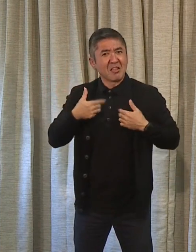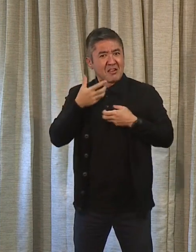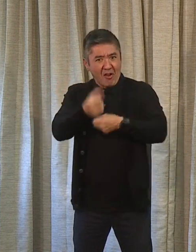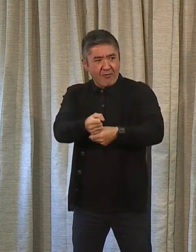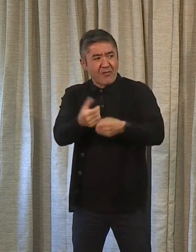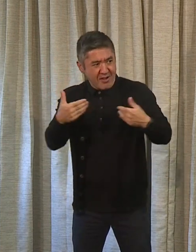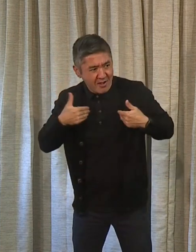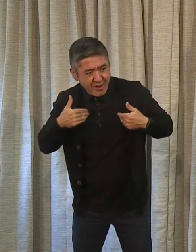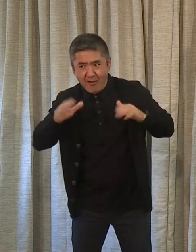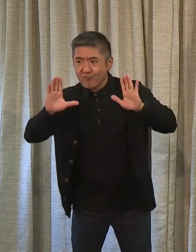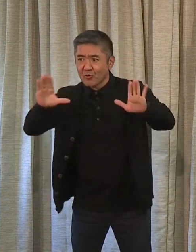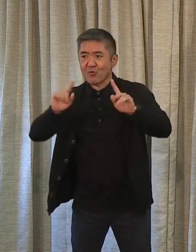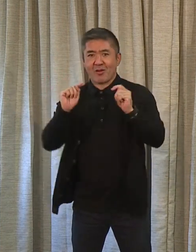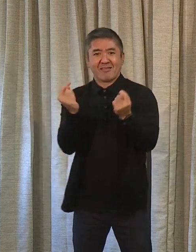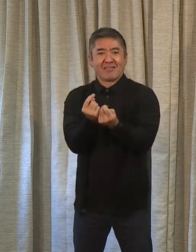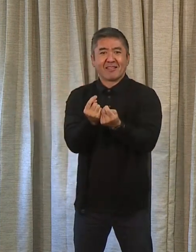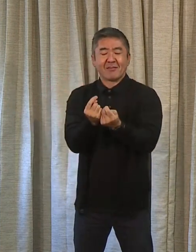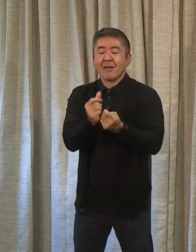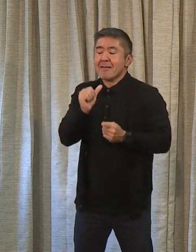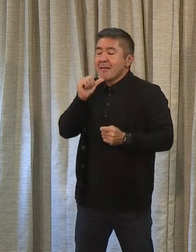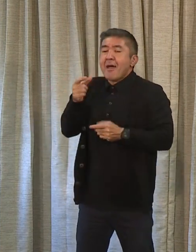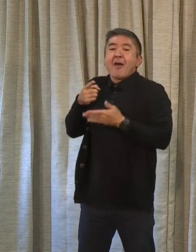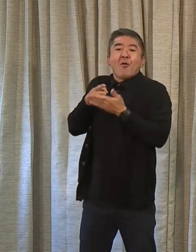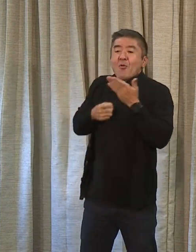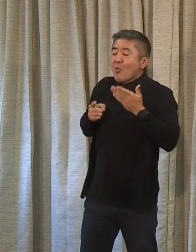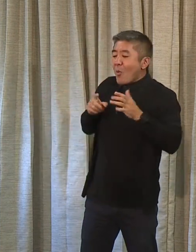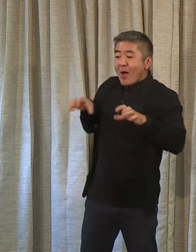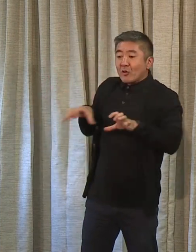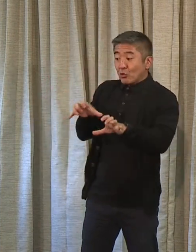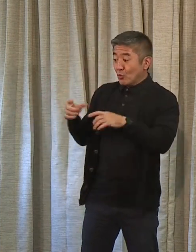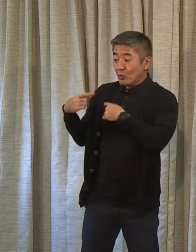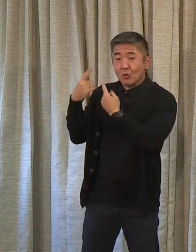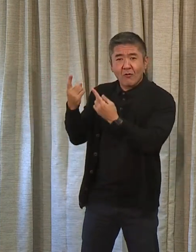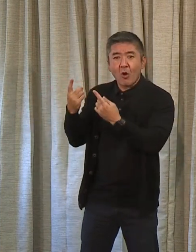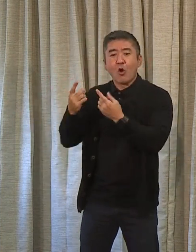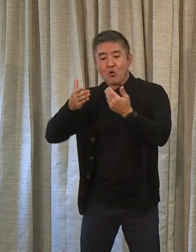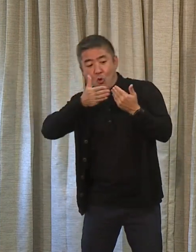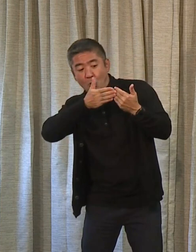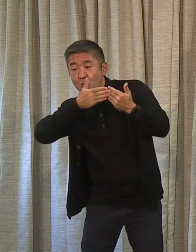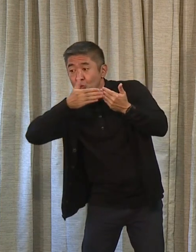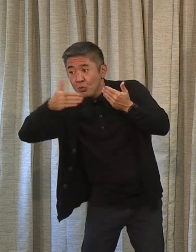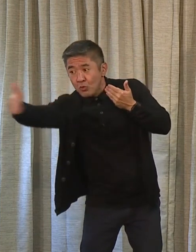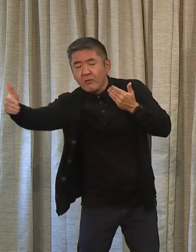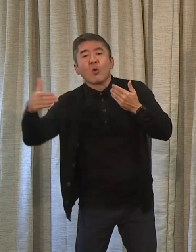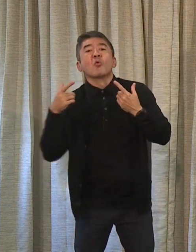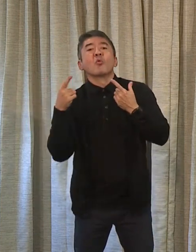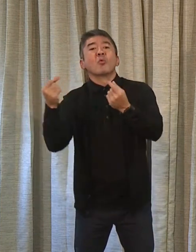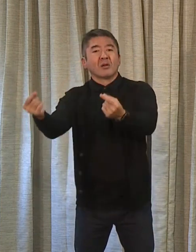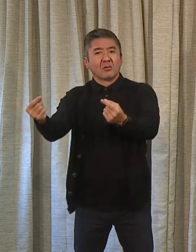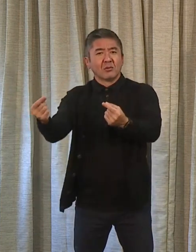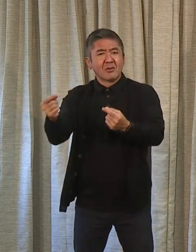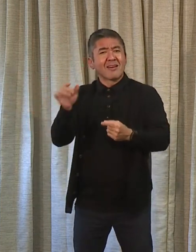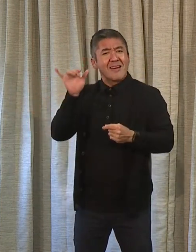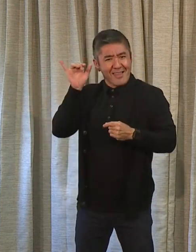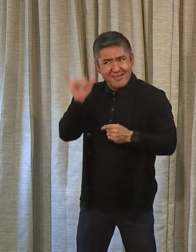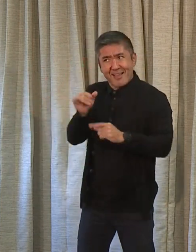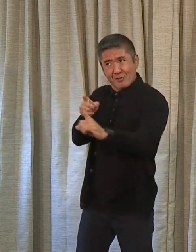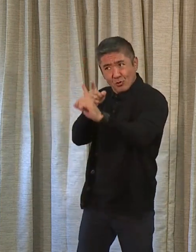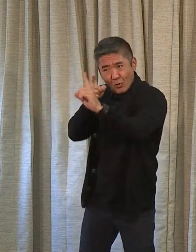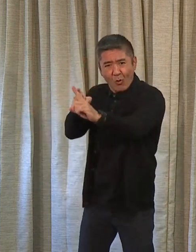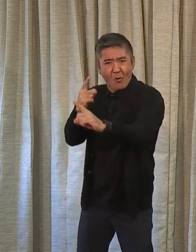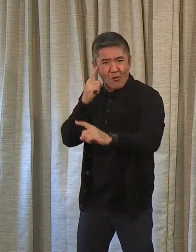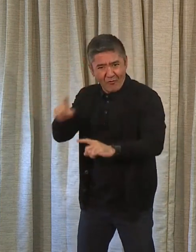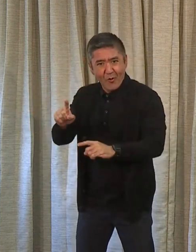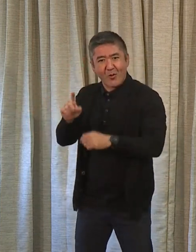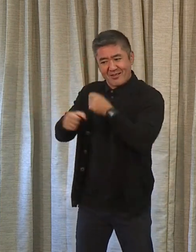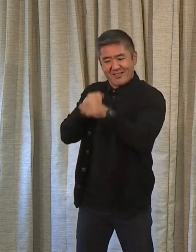So it's less about what we've done so far. It's about what we're going to do, and I think that's the whole thrust of the fiscal 22 operating budget.